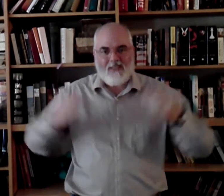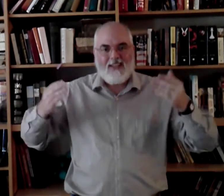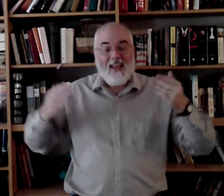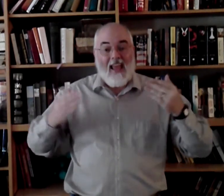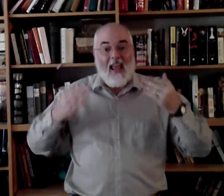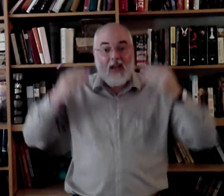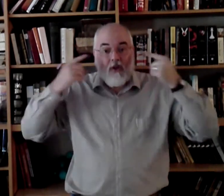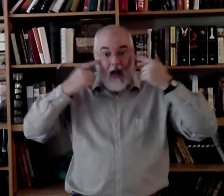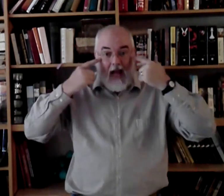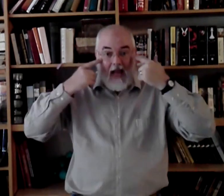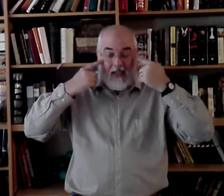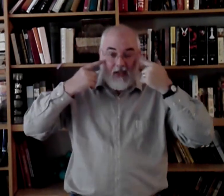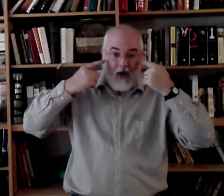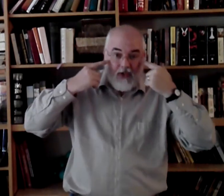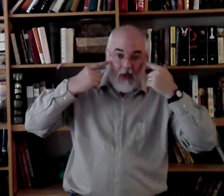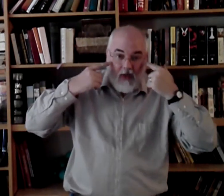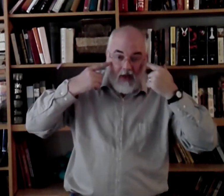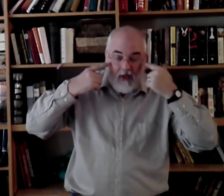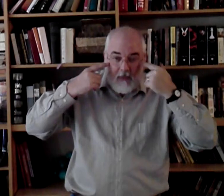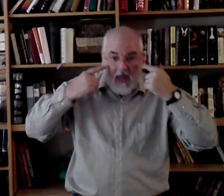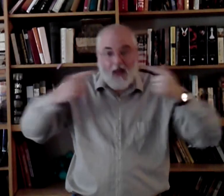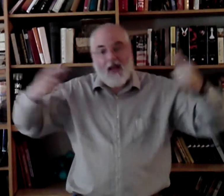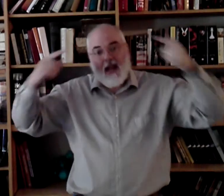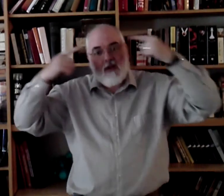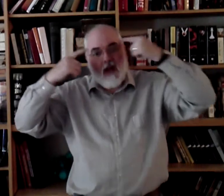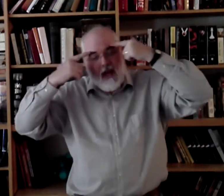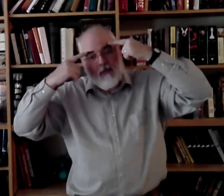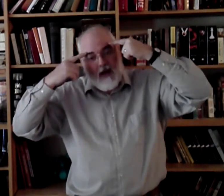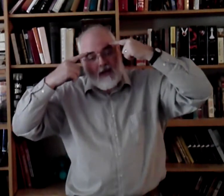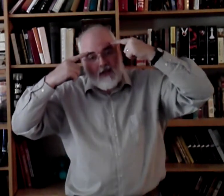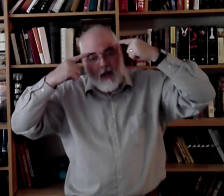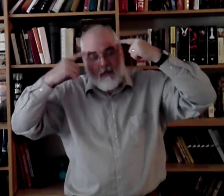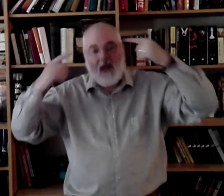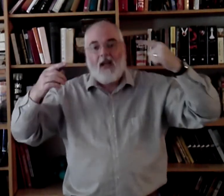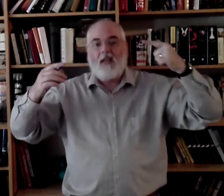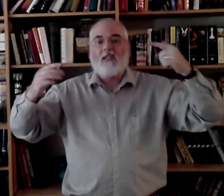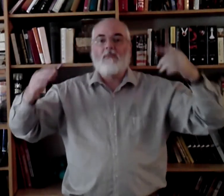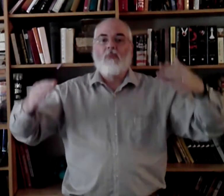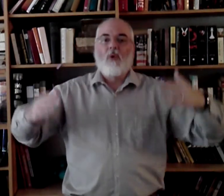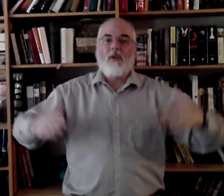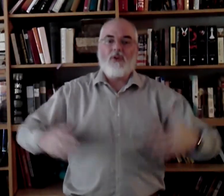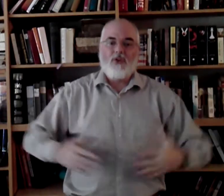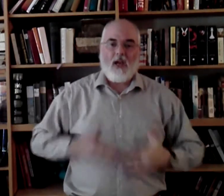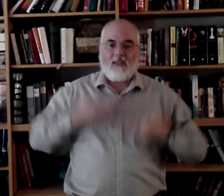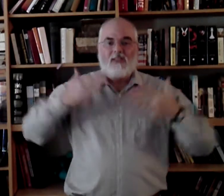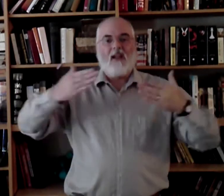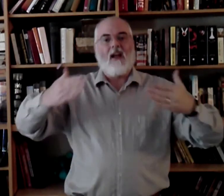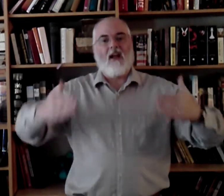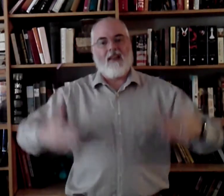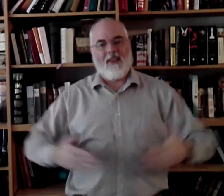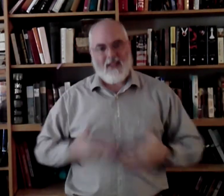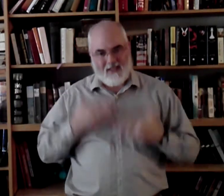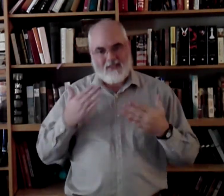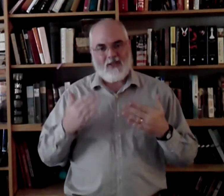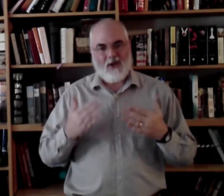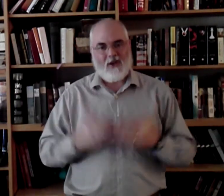and your eyes are showing that you're smiling and your eyebrows are up because it's more than just this. All right?